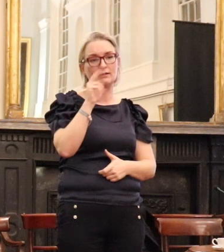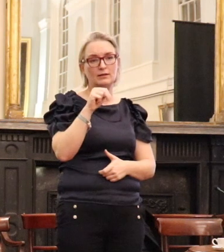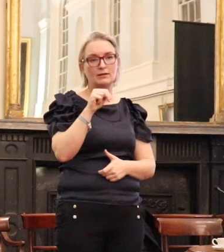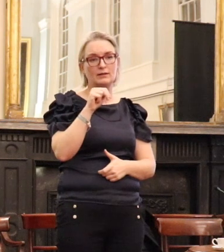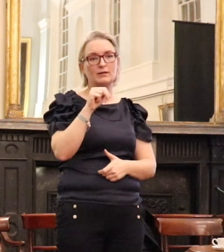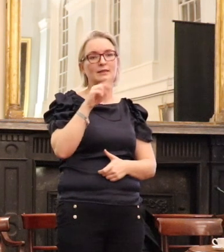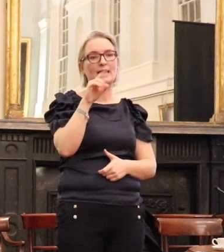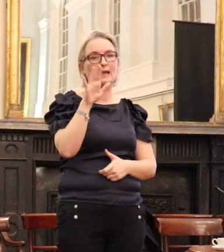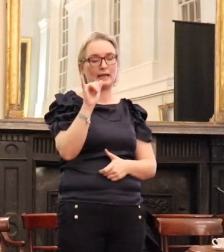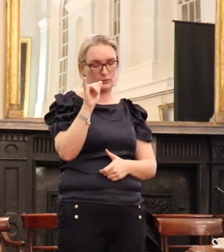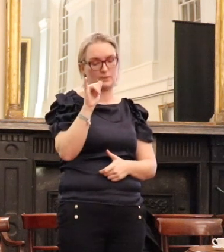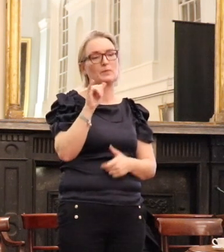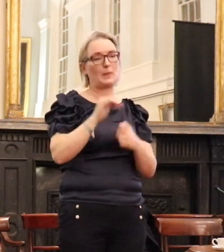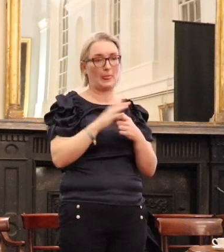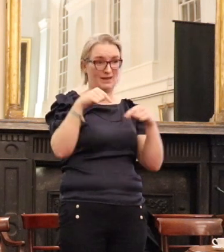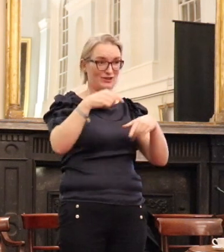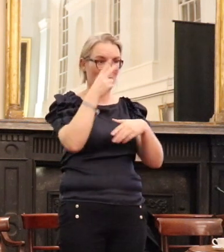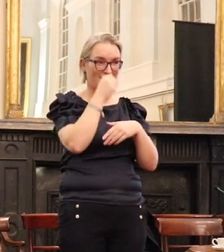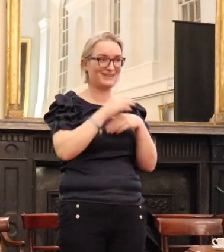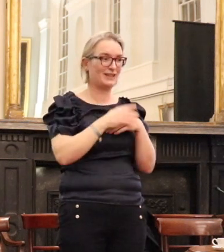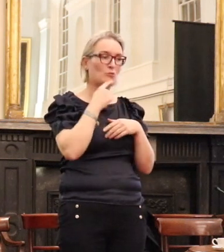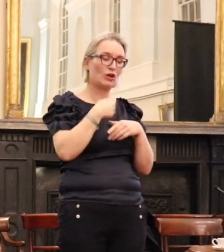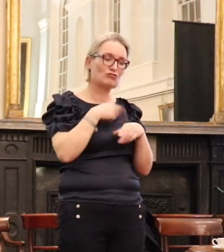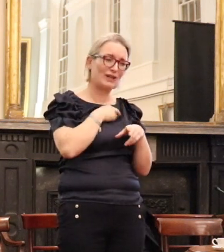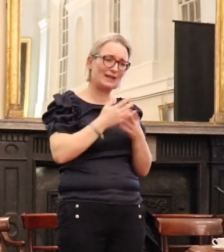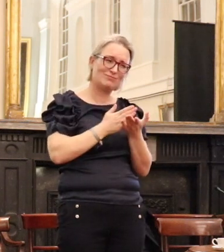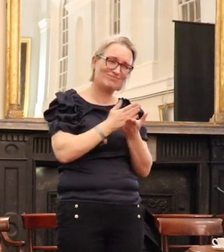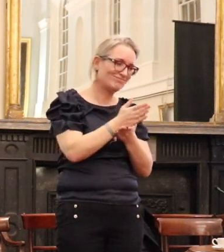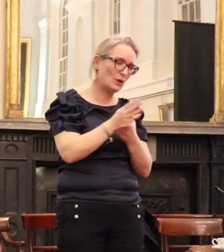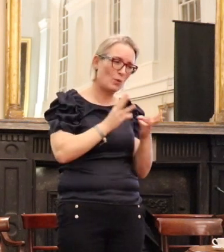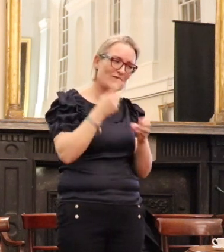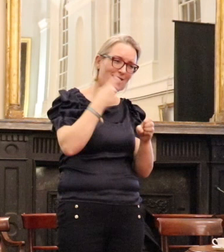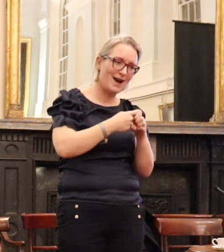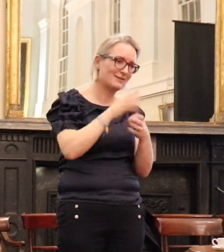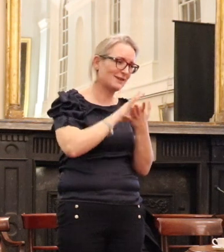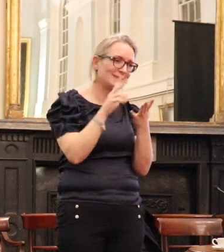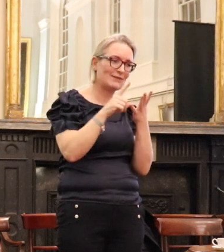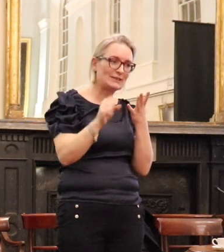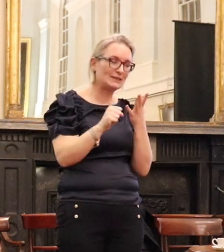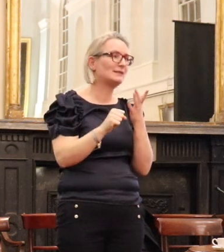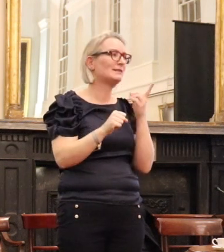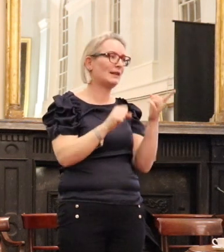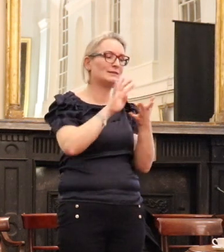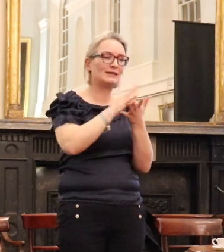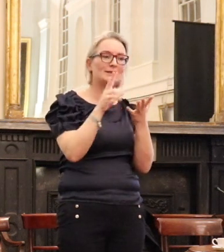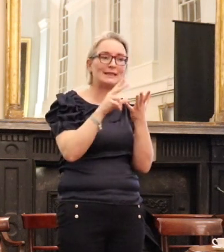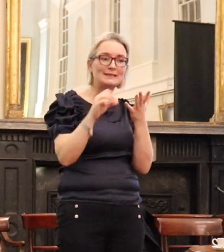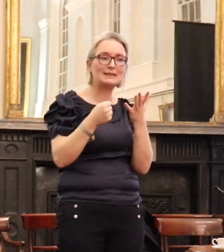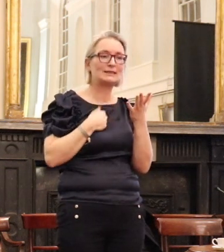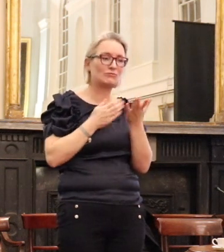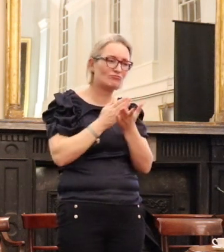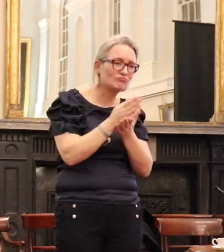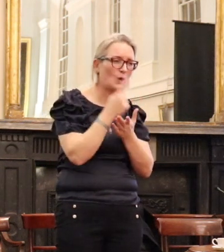us receiving, but Dave didn't find a very lonely thorough in the 70s and the 80s, who had the cold face of